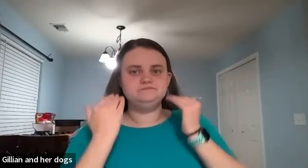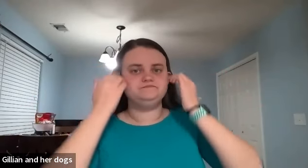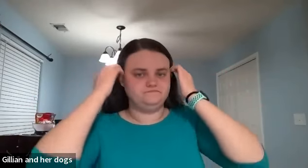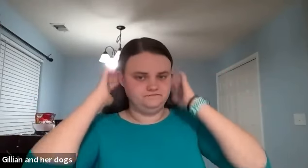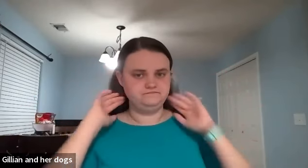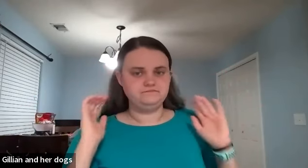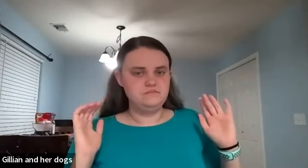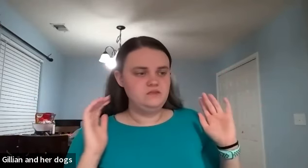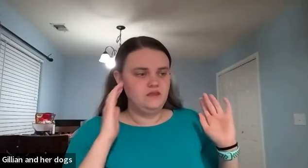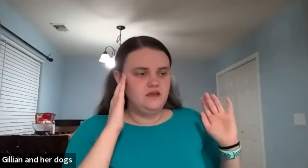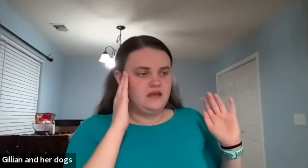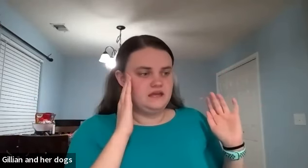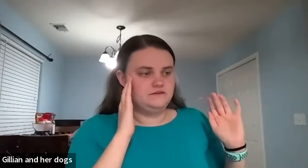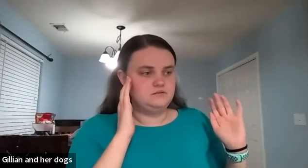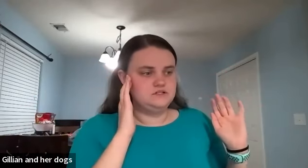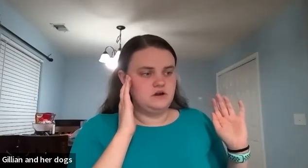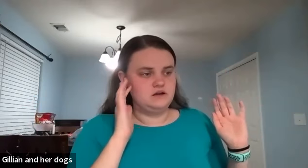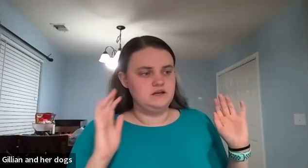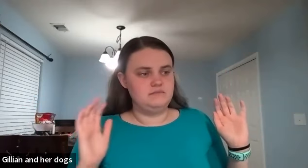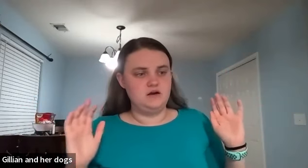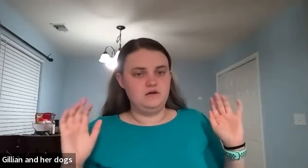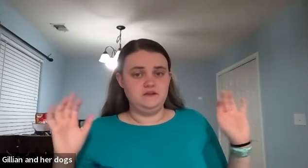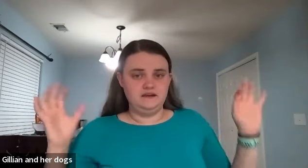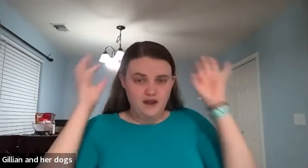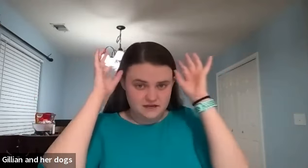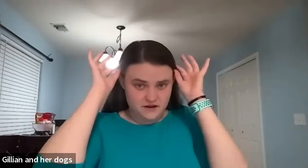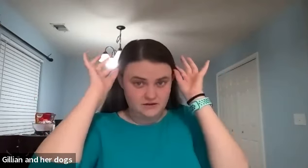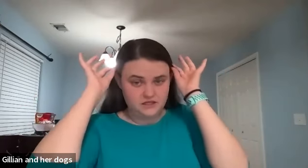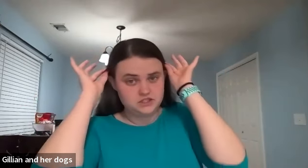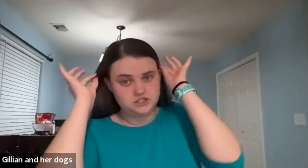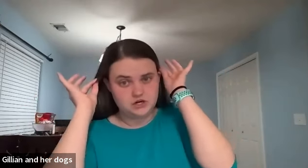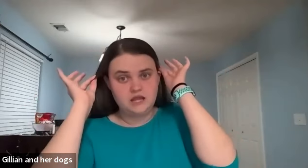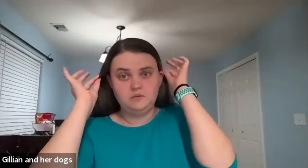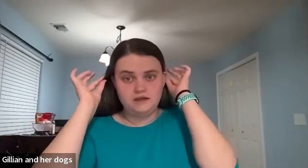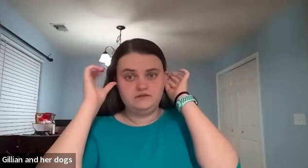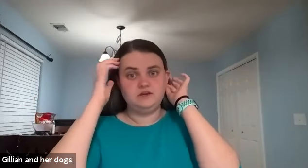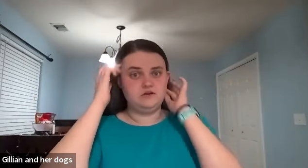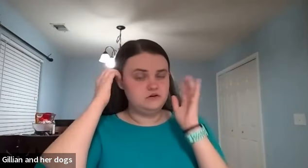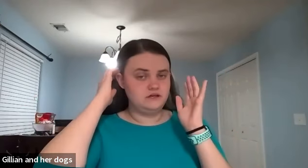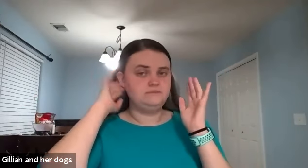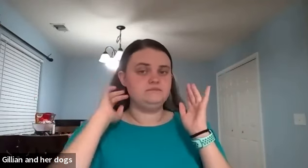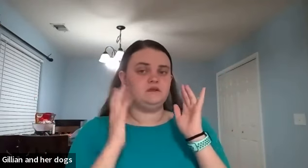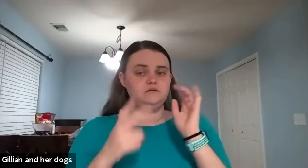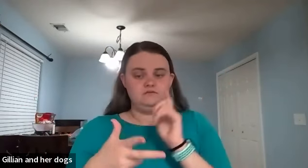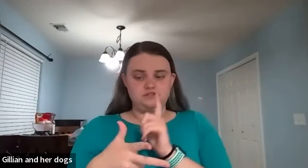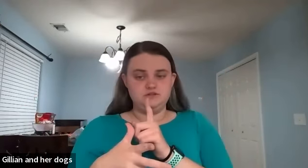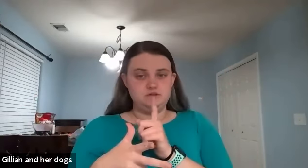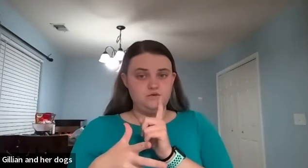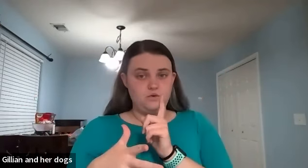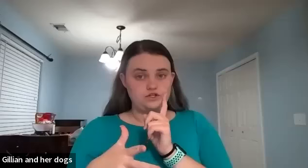if you are talking about the kind of hair like it's straight wavy or curly what you'll do is for